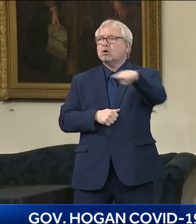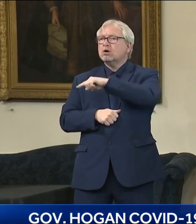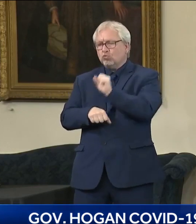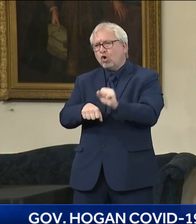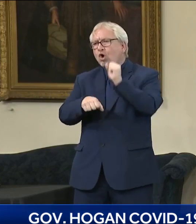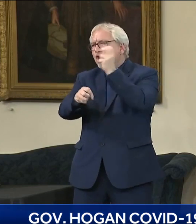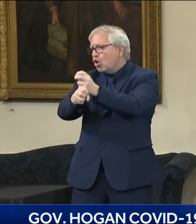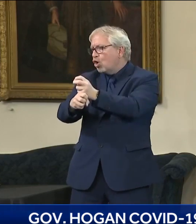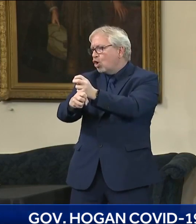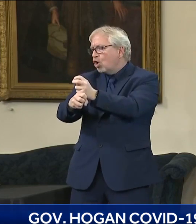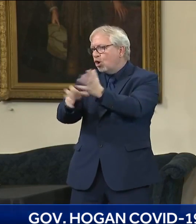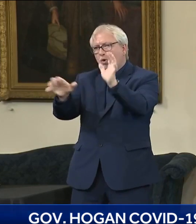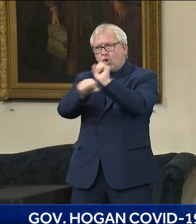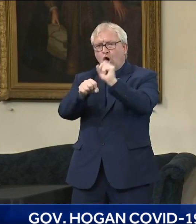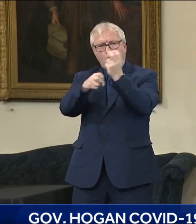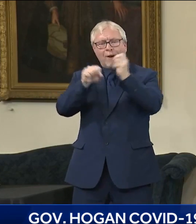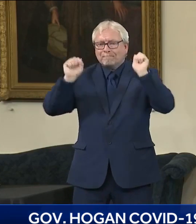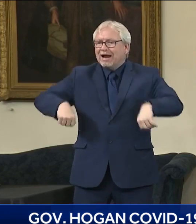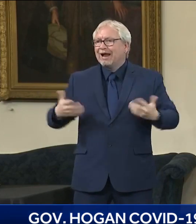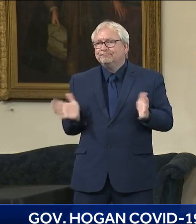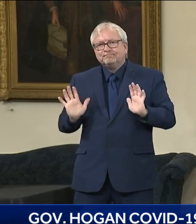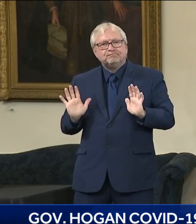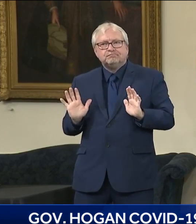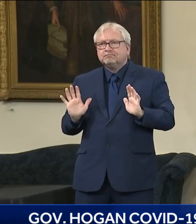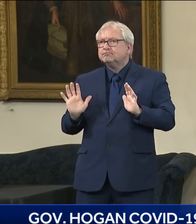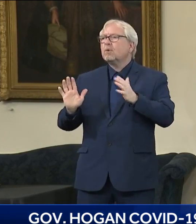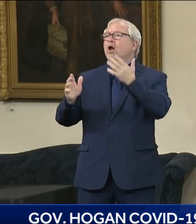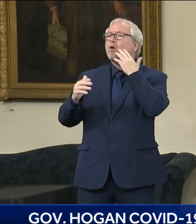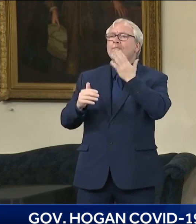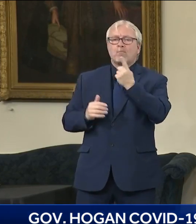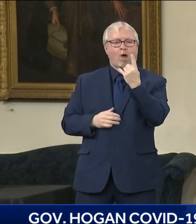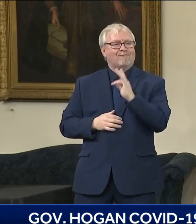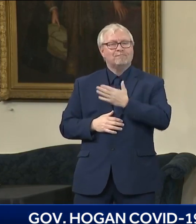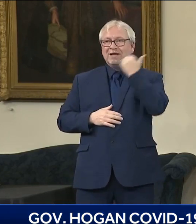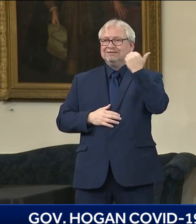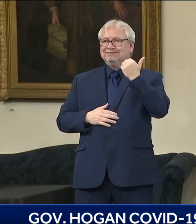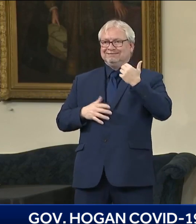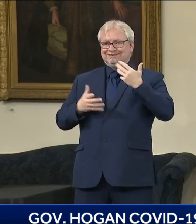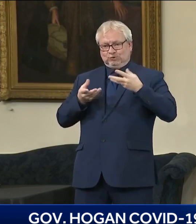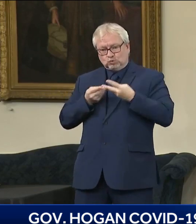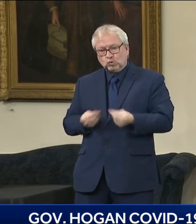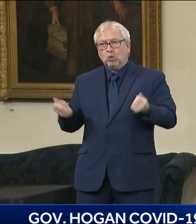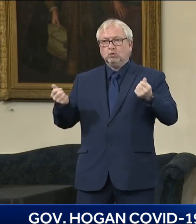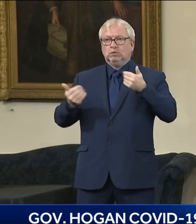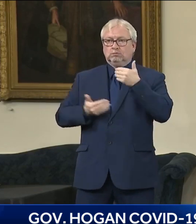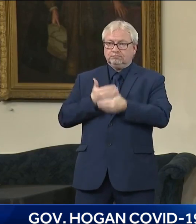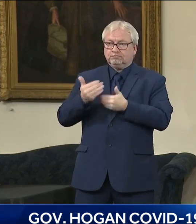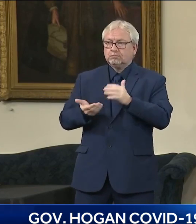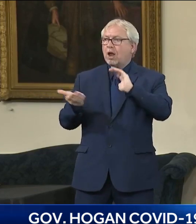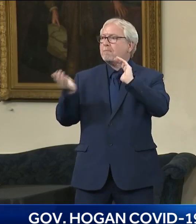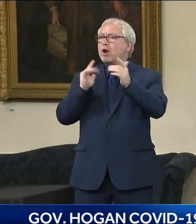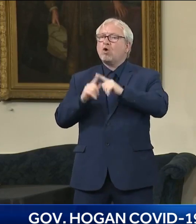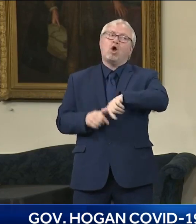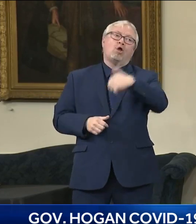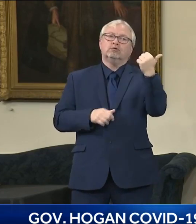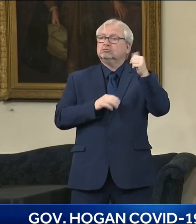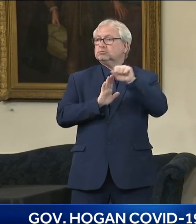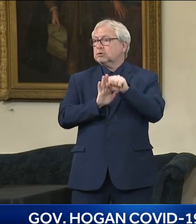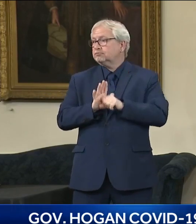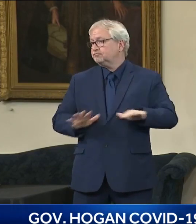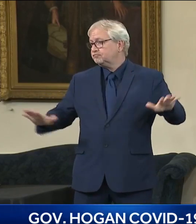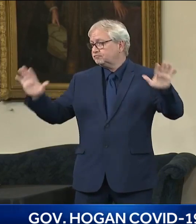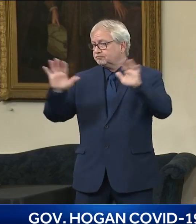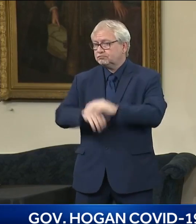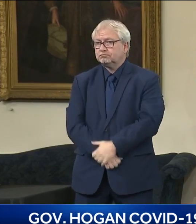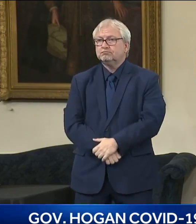than anybody else in the country. Dr. Hogan, you updated the number of 230,000 doses of vaccines that exist